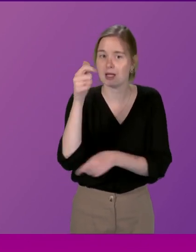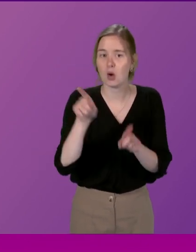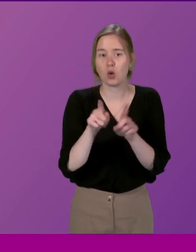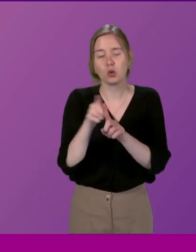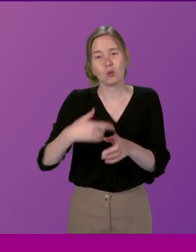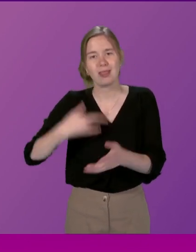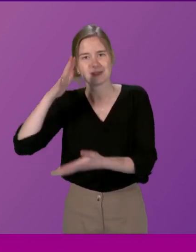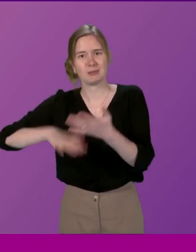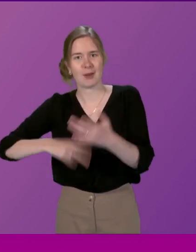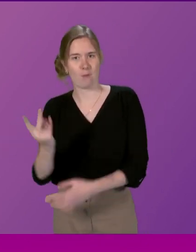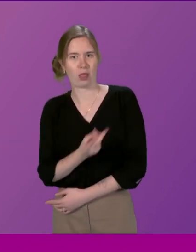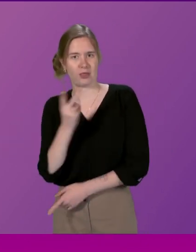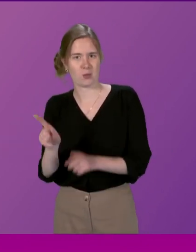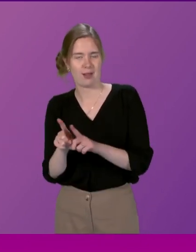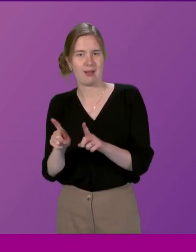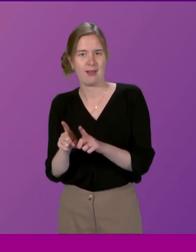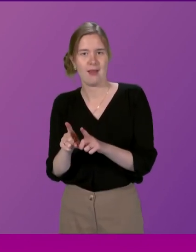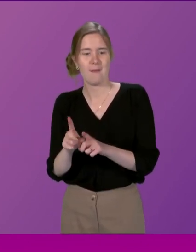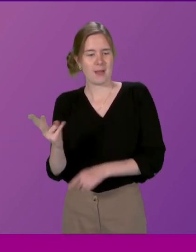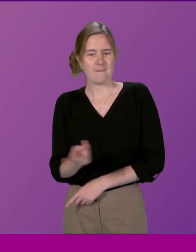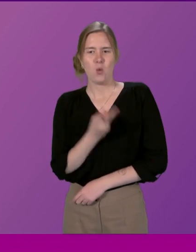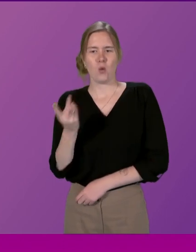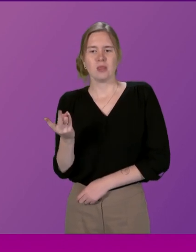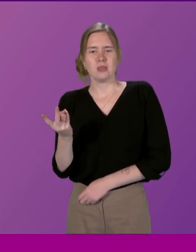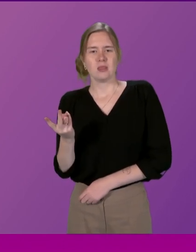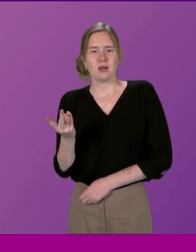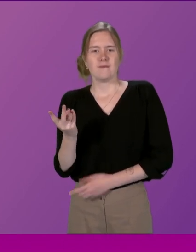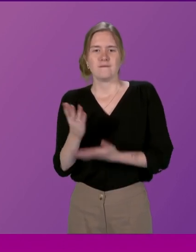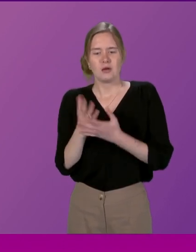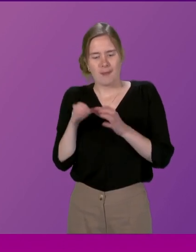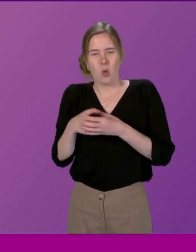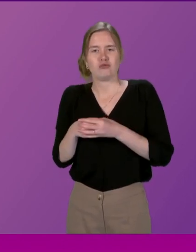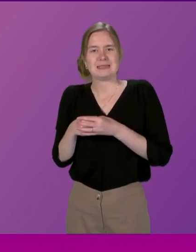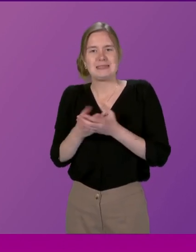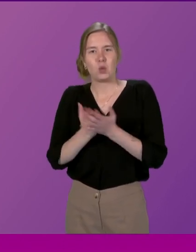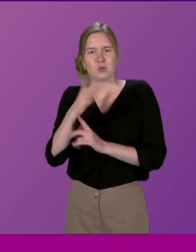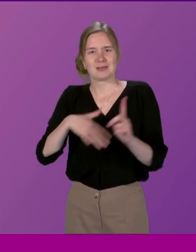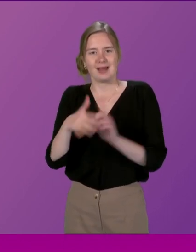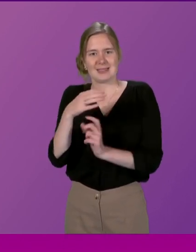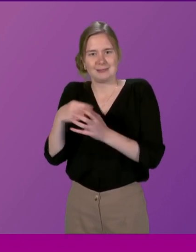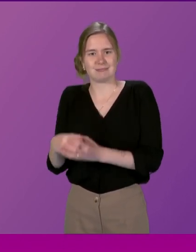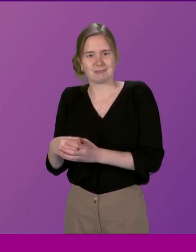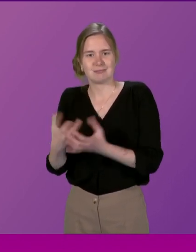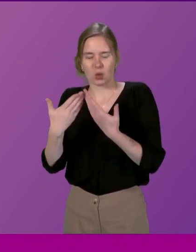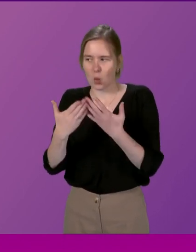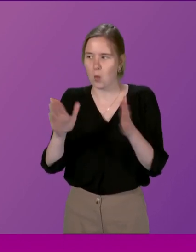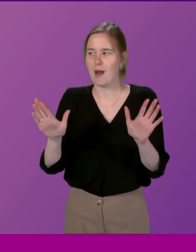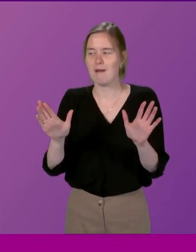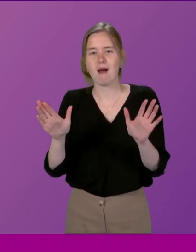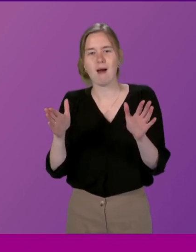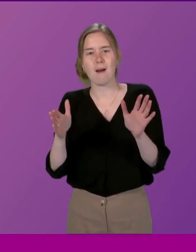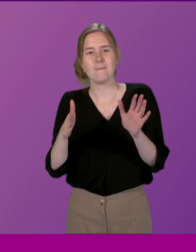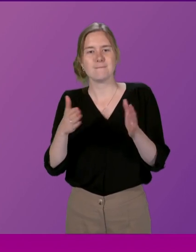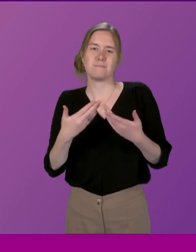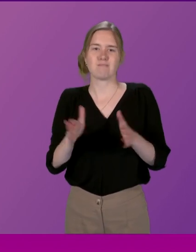those with lived experience but of course both of these are often minorities within society and the wider public may not have